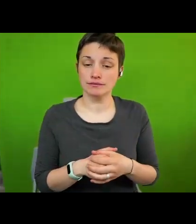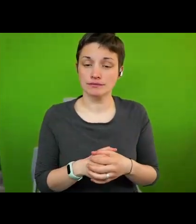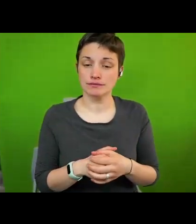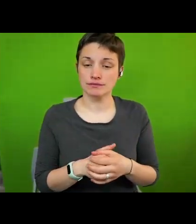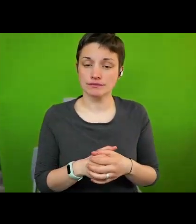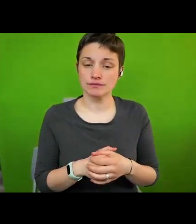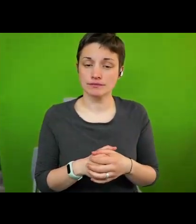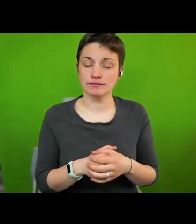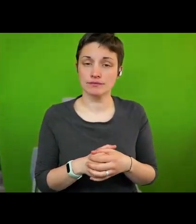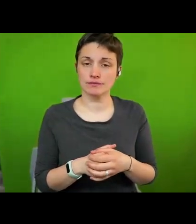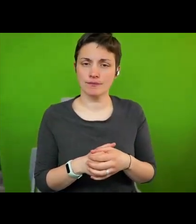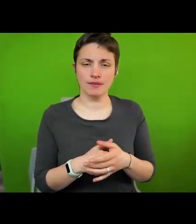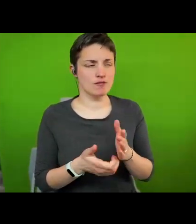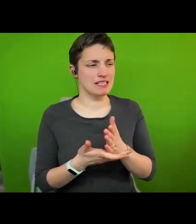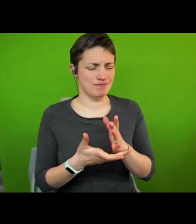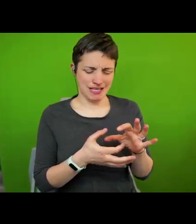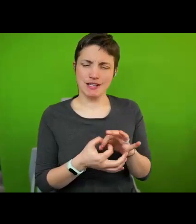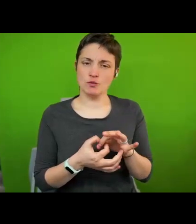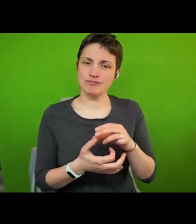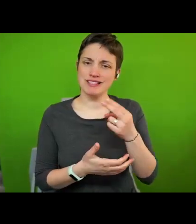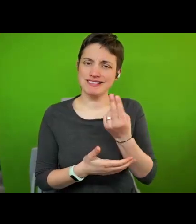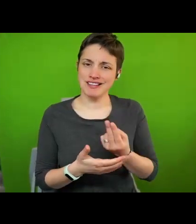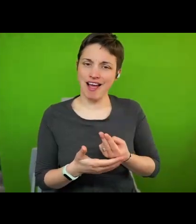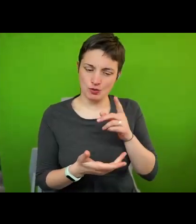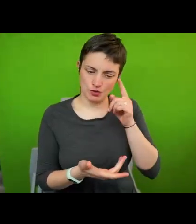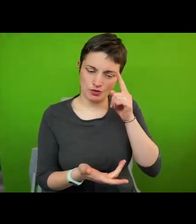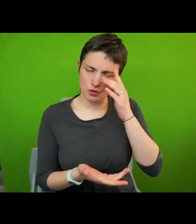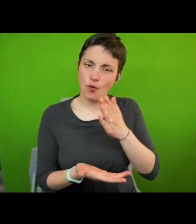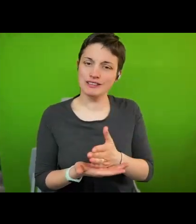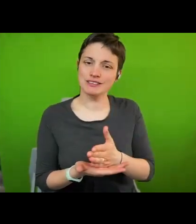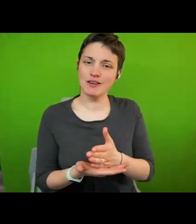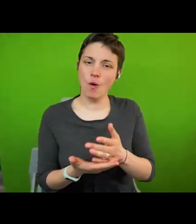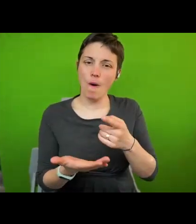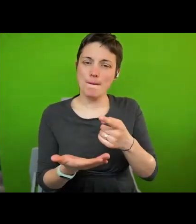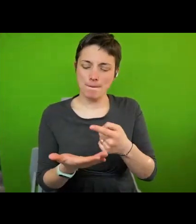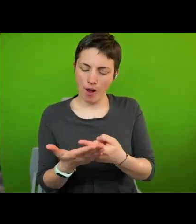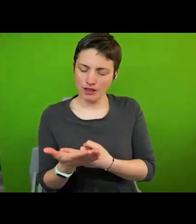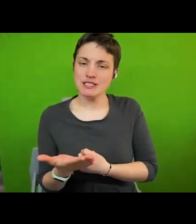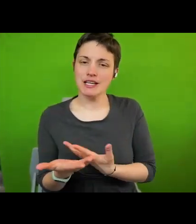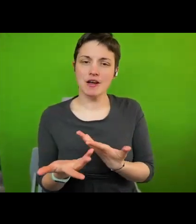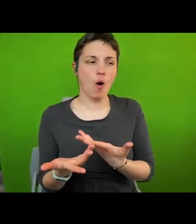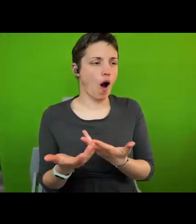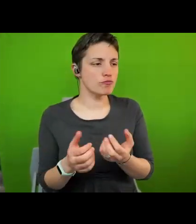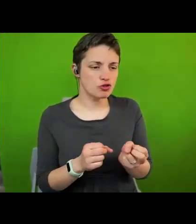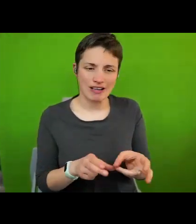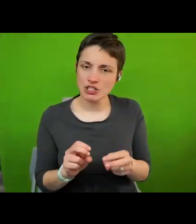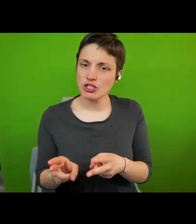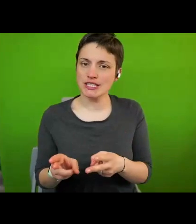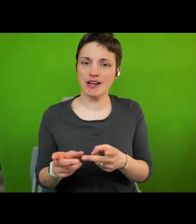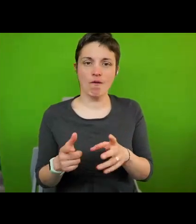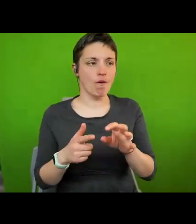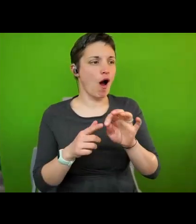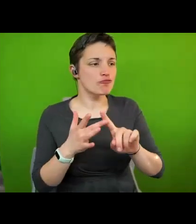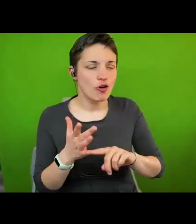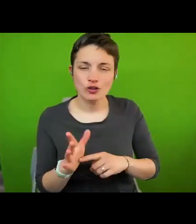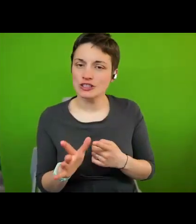as design choices for local policy and decision making for designing strategies policies projects in a human